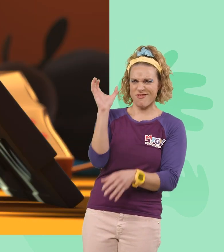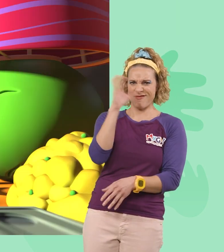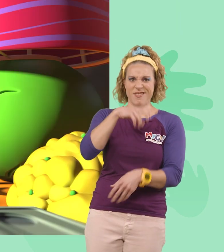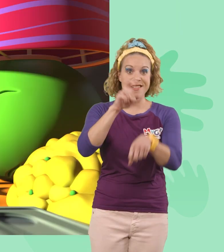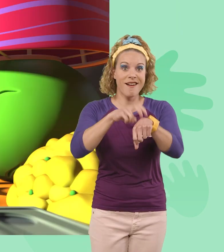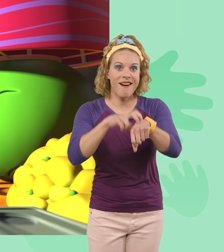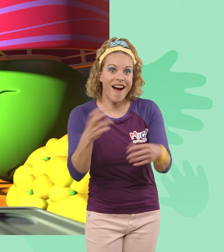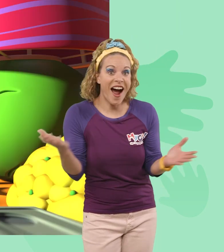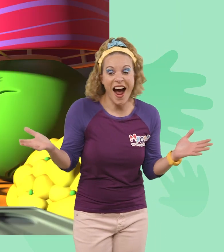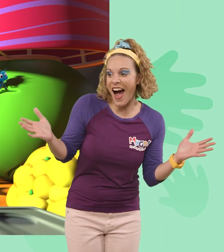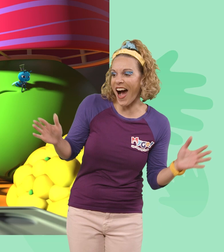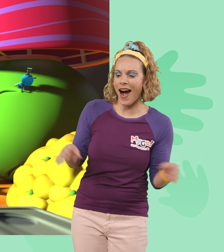mush!